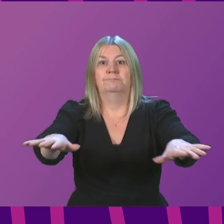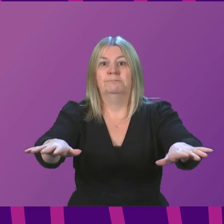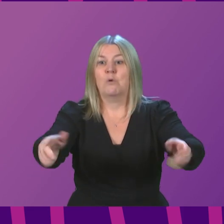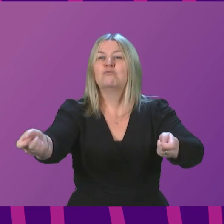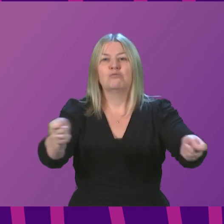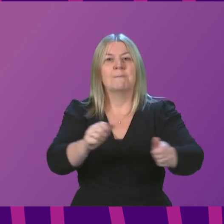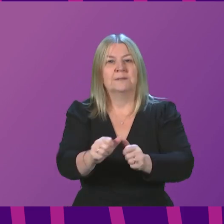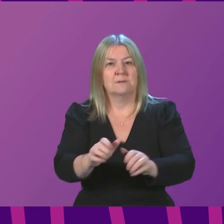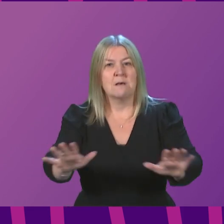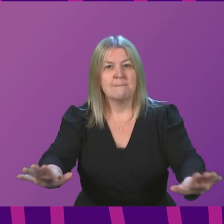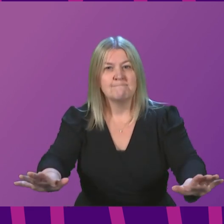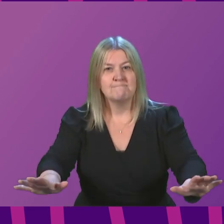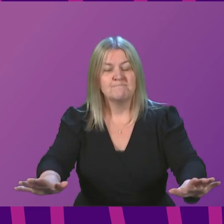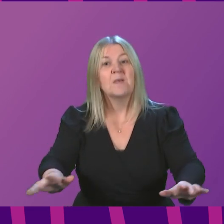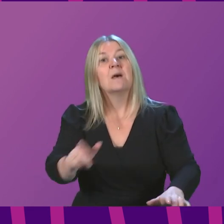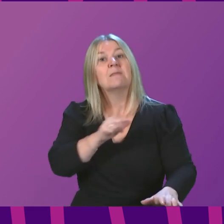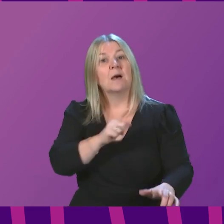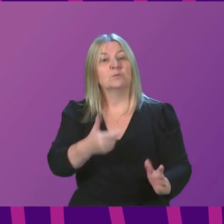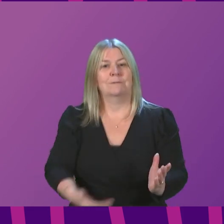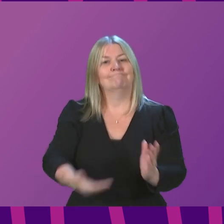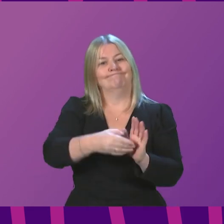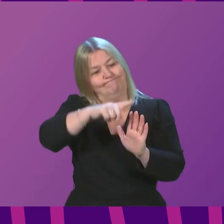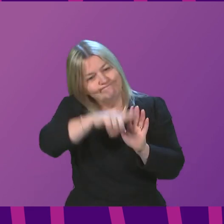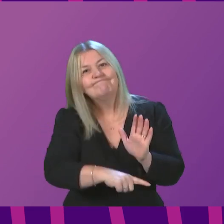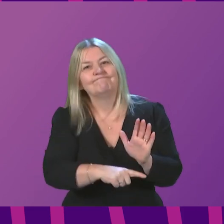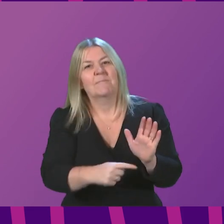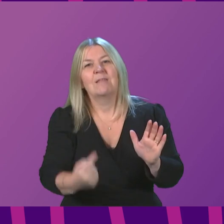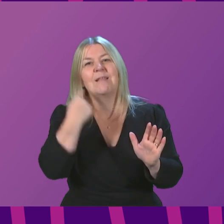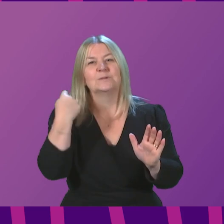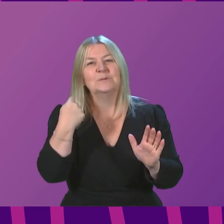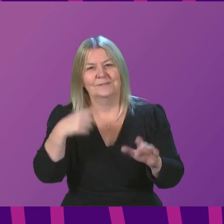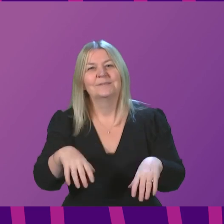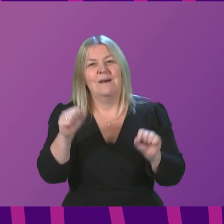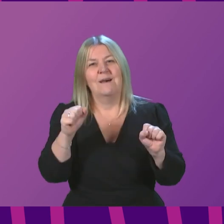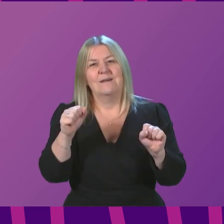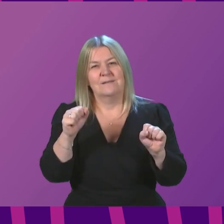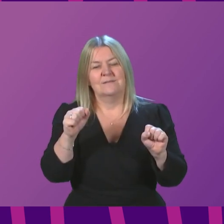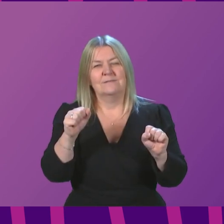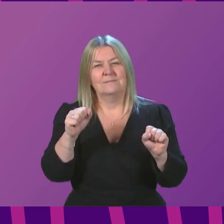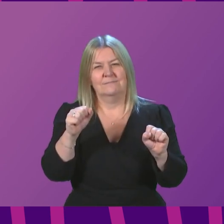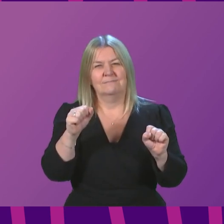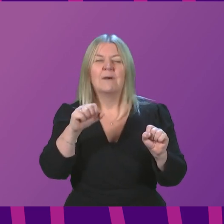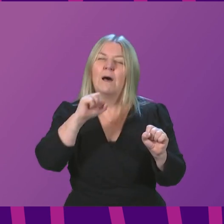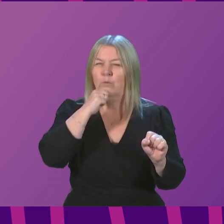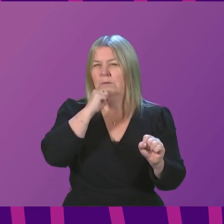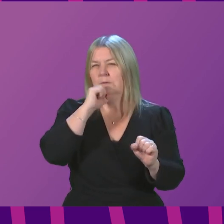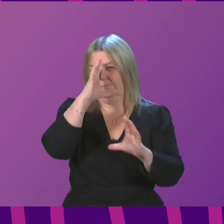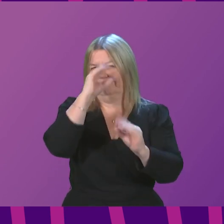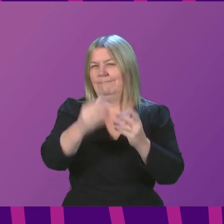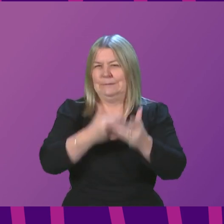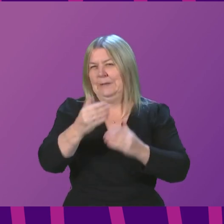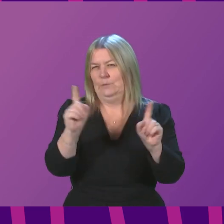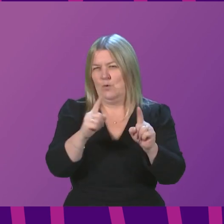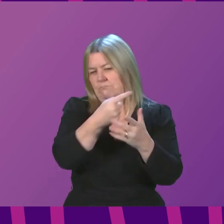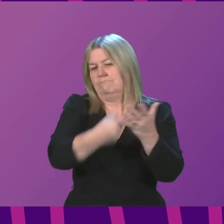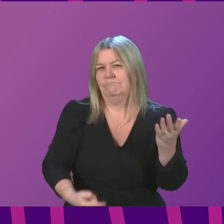That is why additional protections were announced last week and are now in force, and I will summarise these shortly. It is also why,